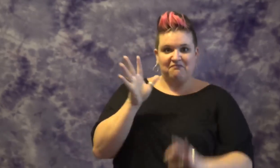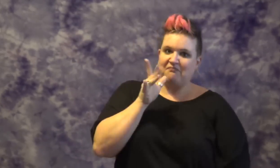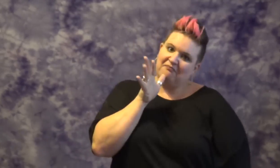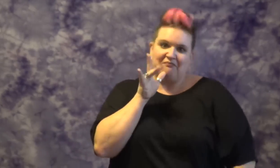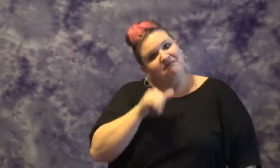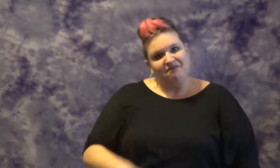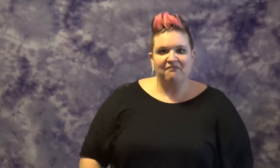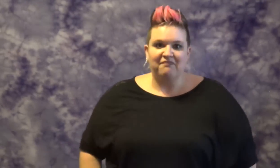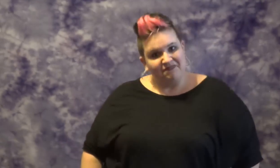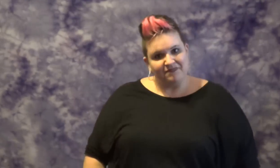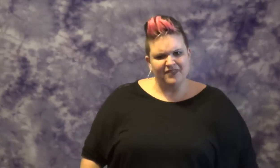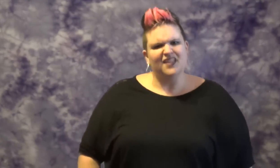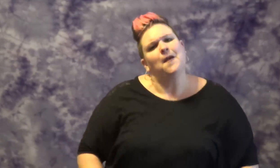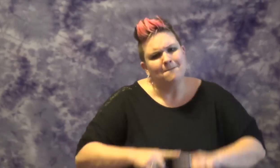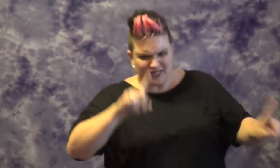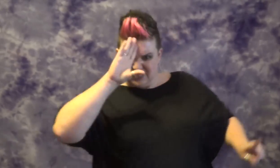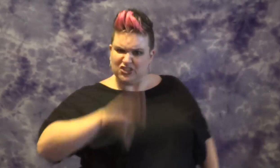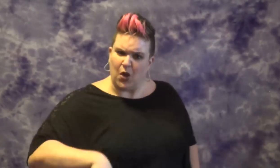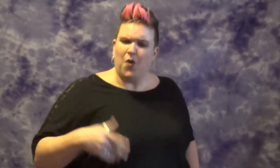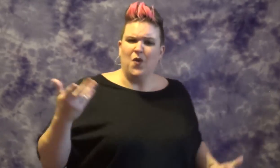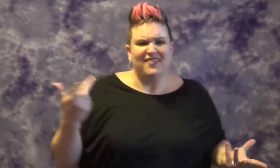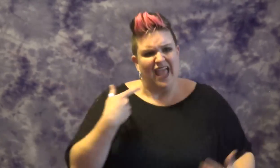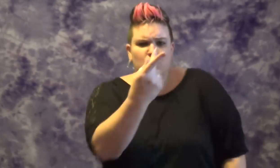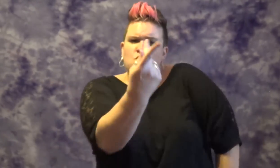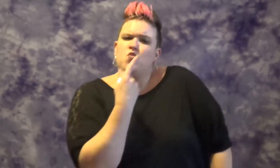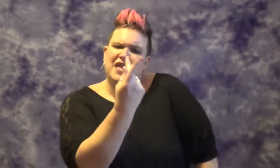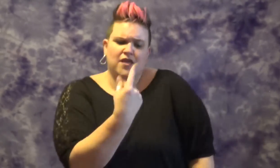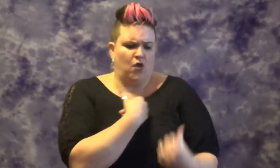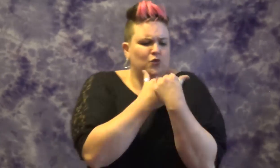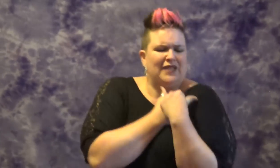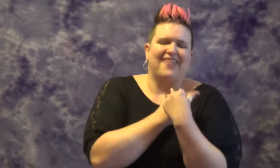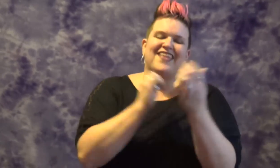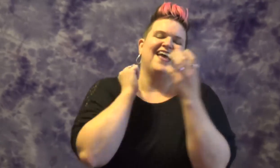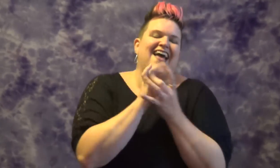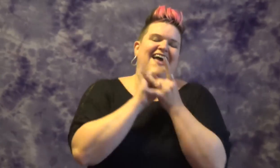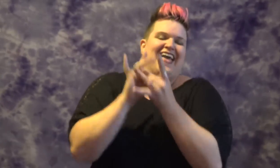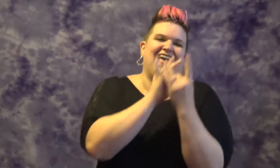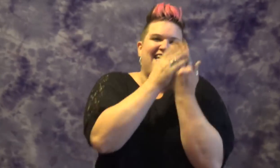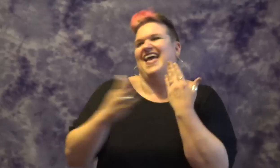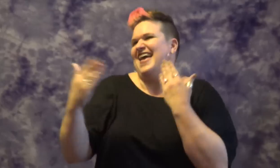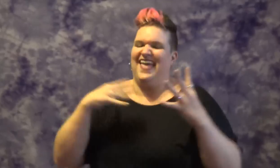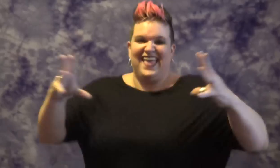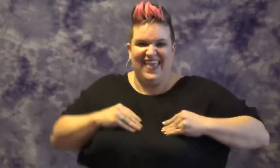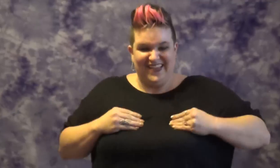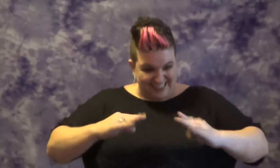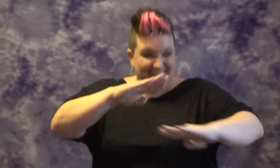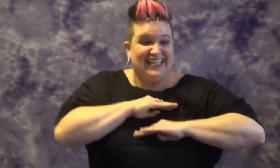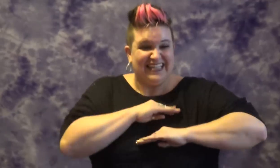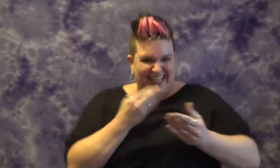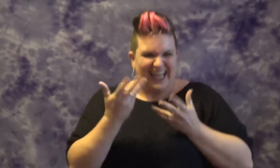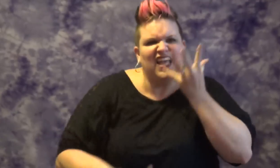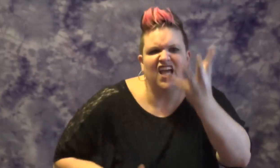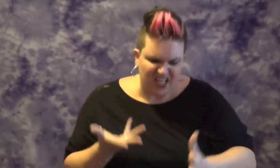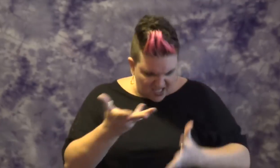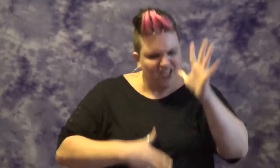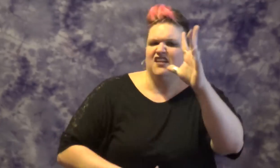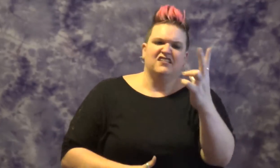Cause the love that you gave that we made wasn't able to make it enough for you to be open wide. No.